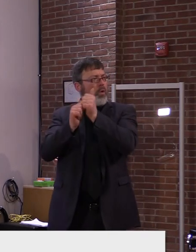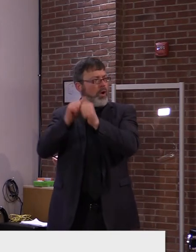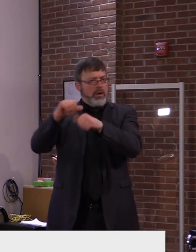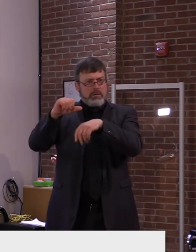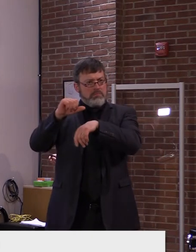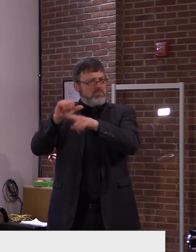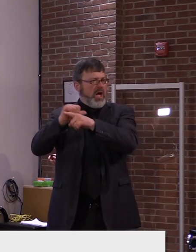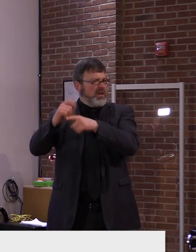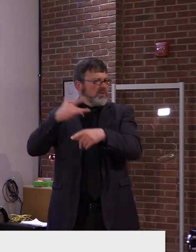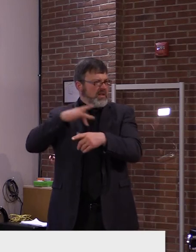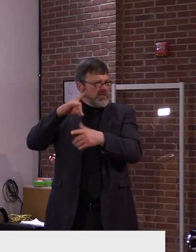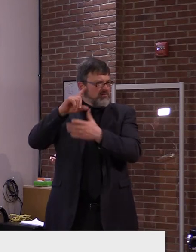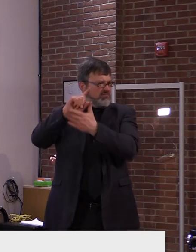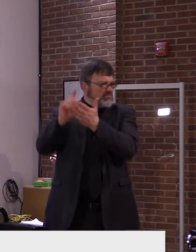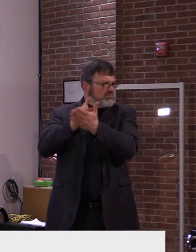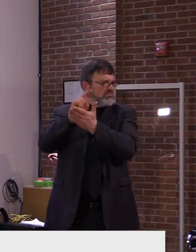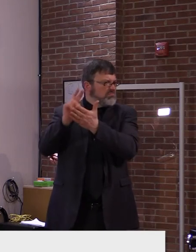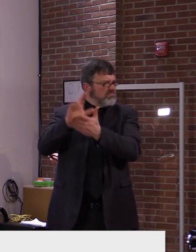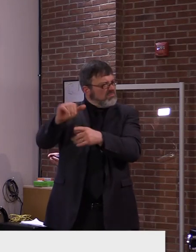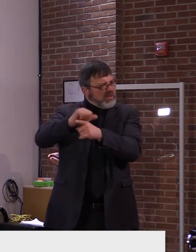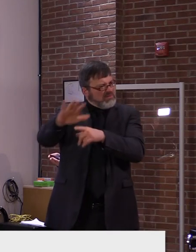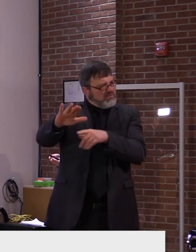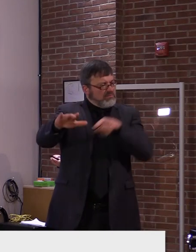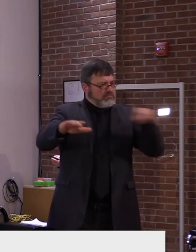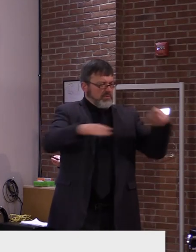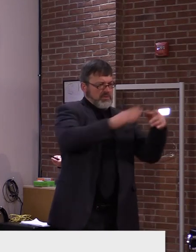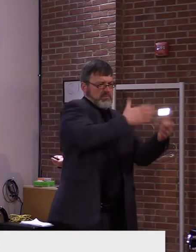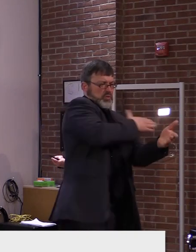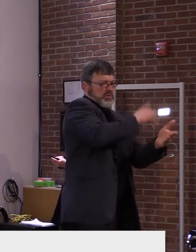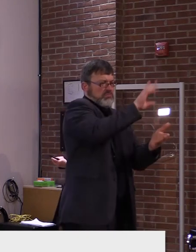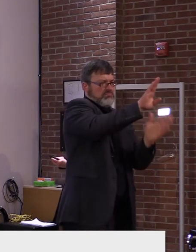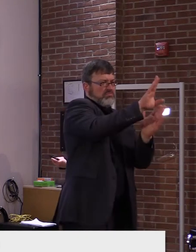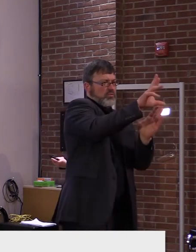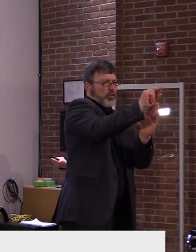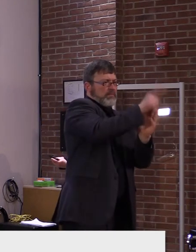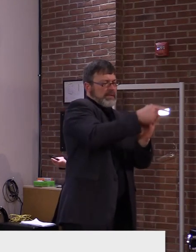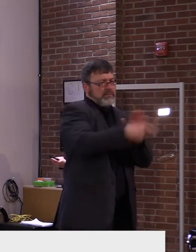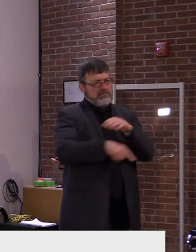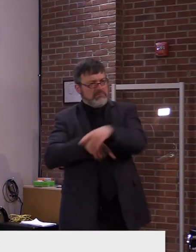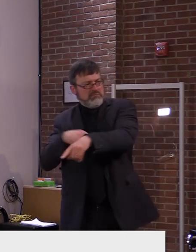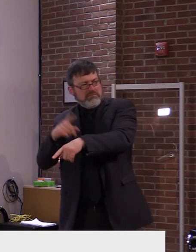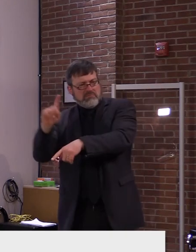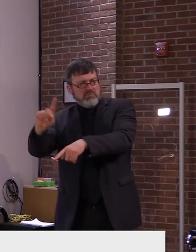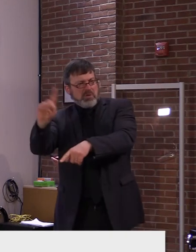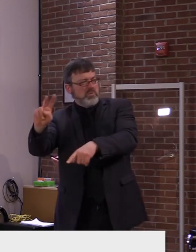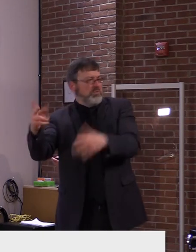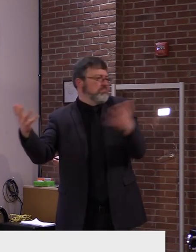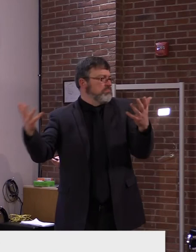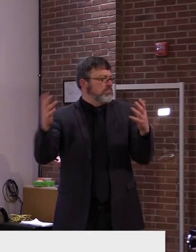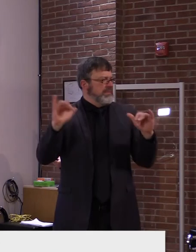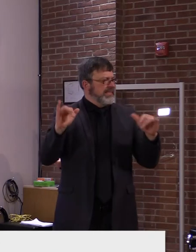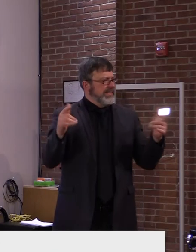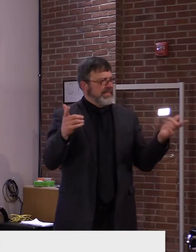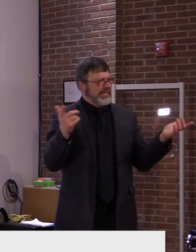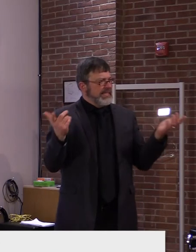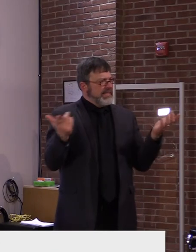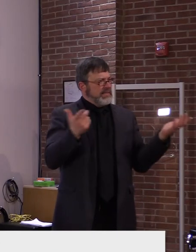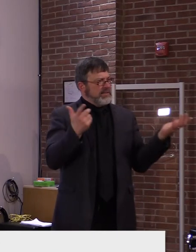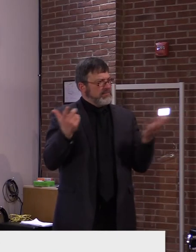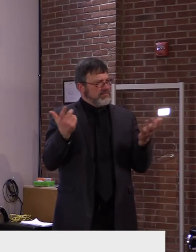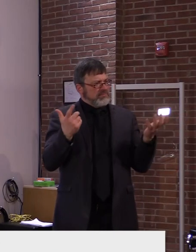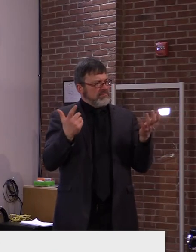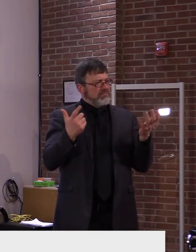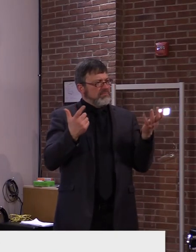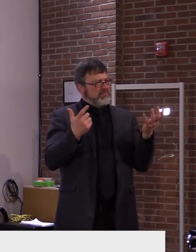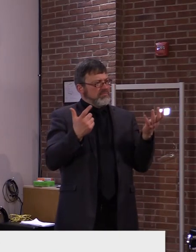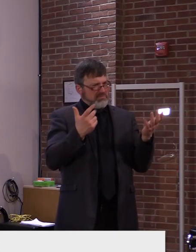of time than a music rehearsal. Uh, and they're wondering if there's any method to, um, to be able to practice longer than that, perhaps,